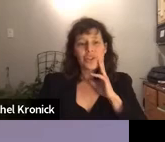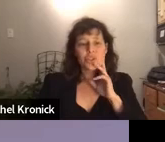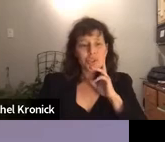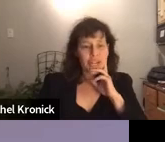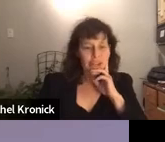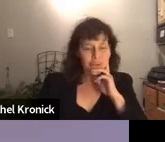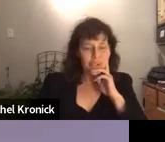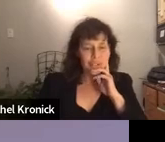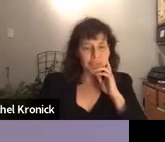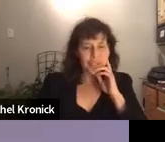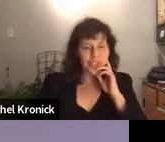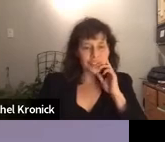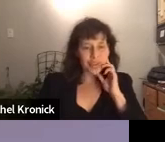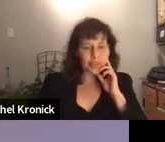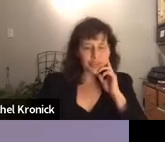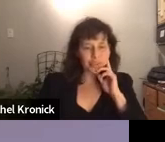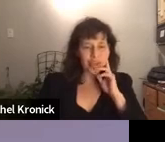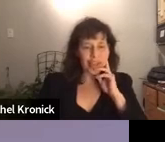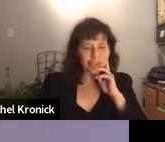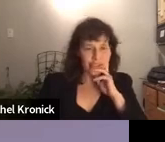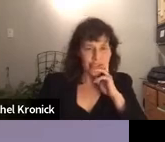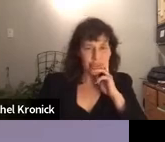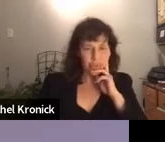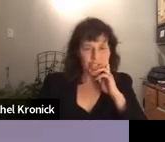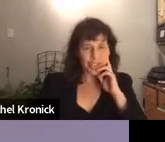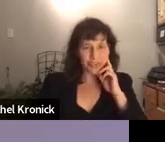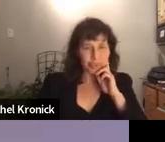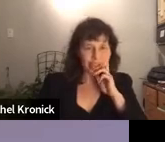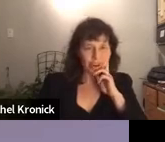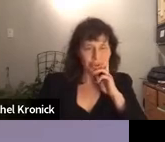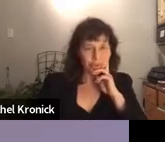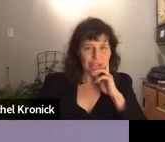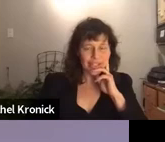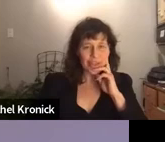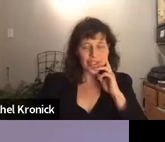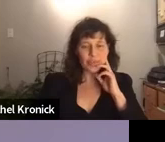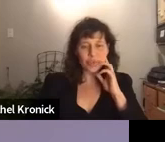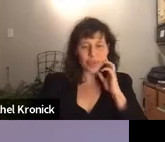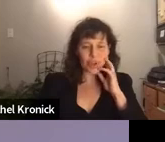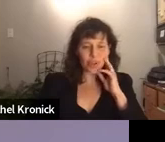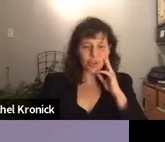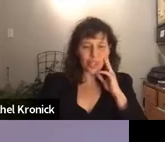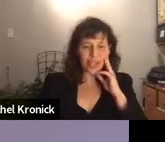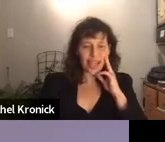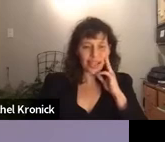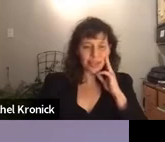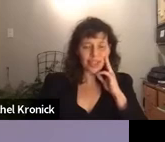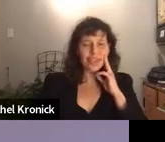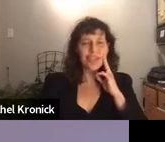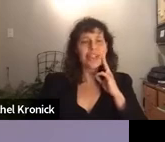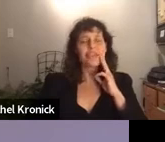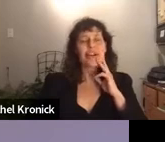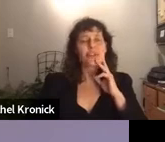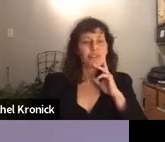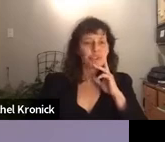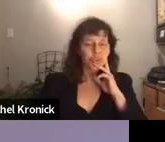I'll turn now to some teaching from my faith community. Rabbi Arthur Waskow, some of you will know, who's an activist,